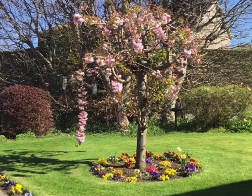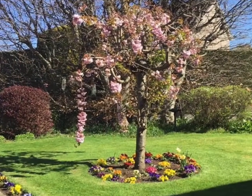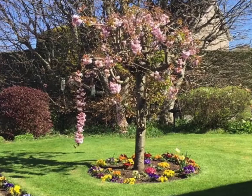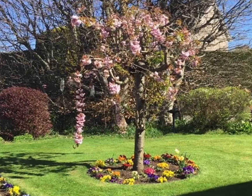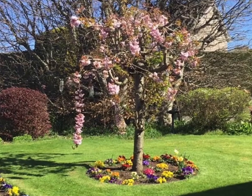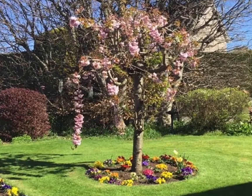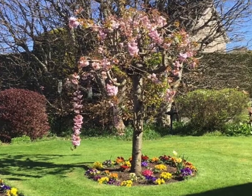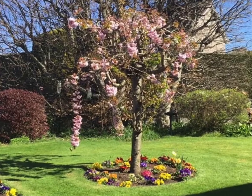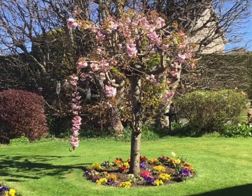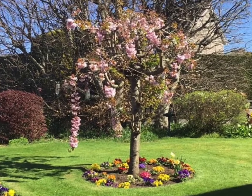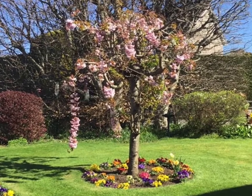Garden.